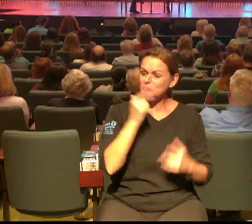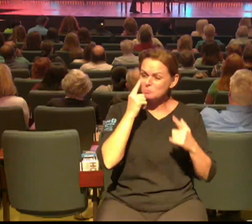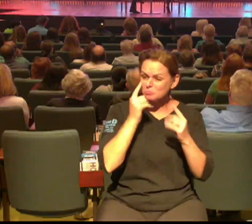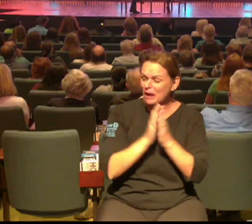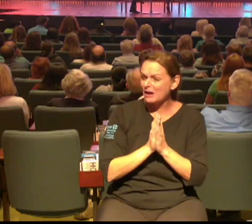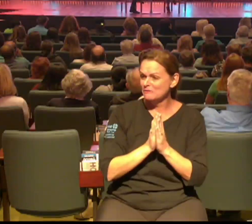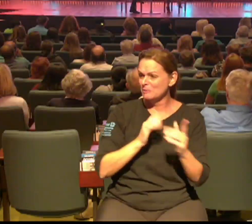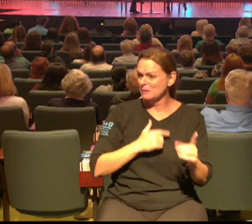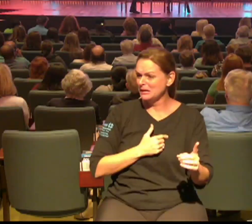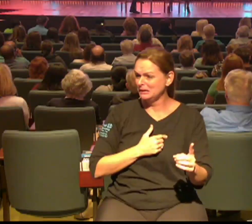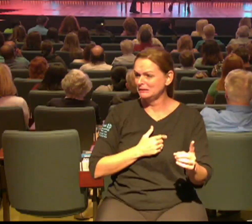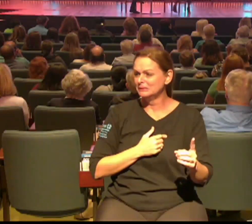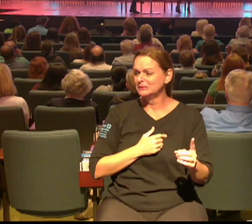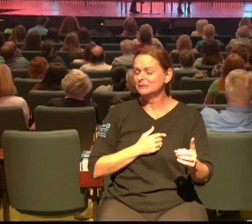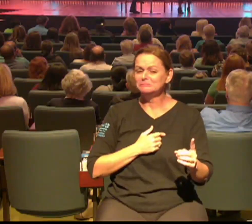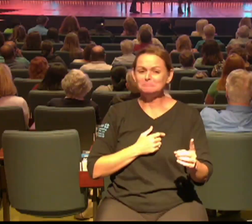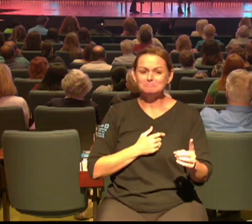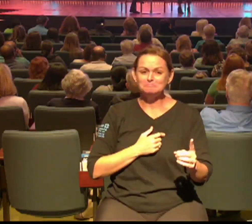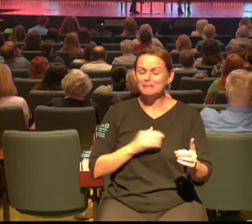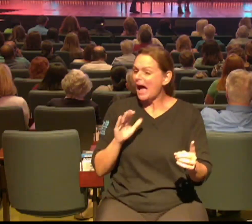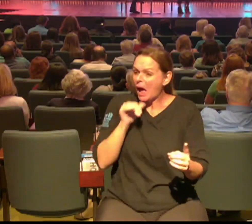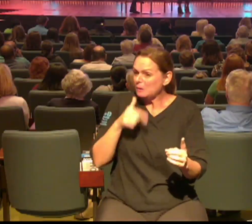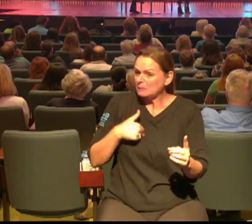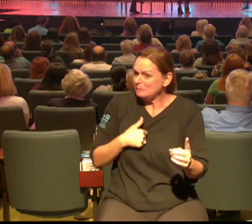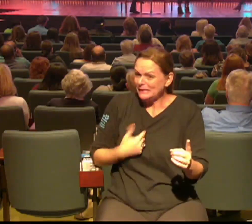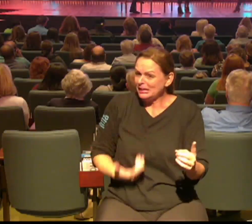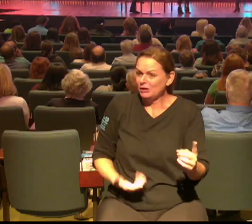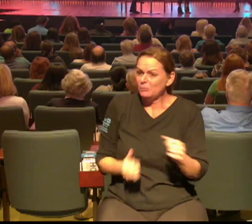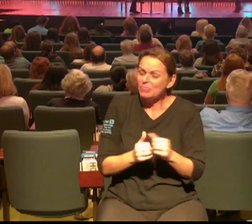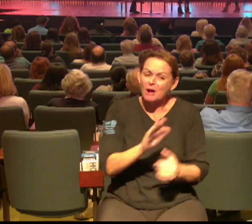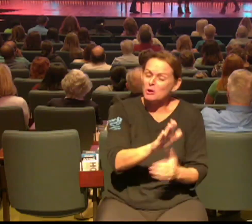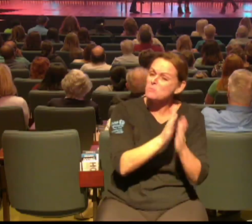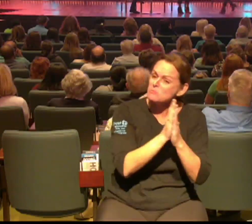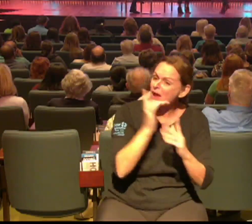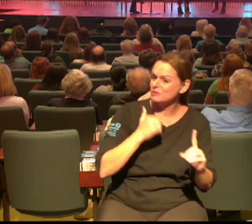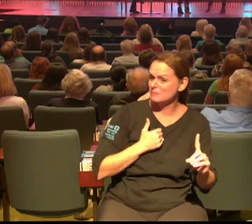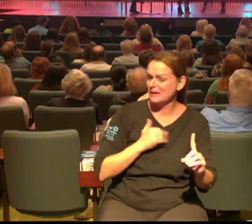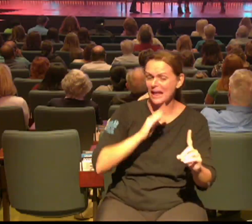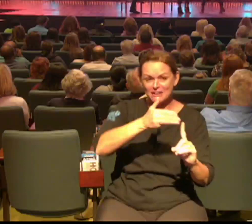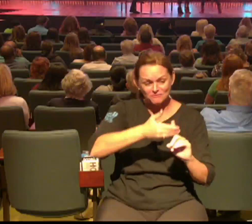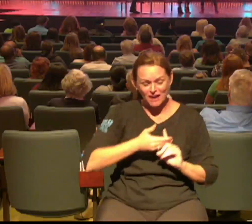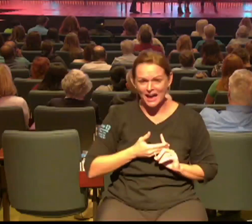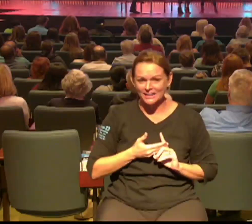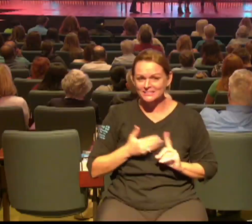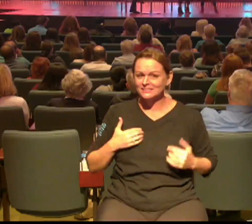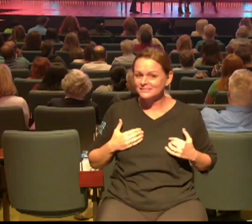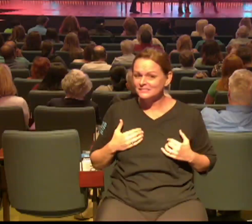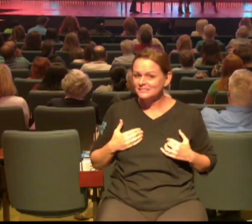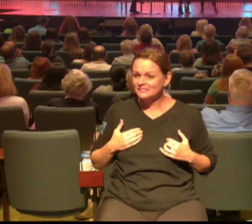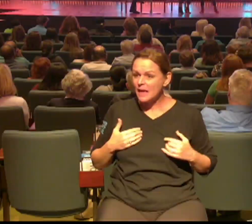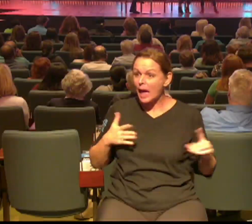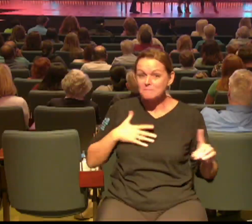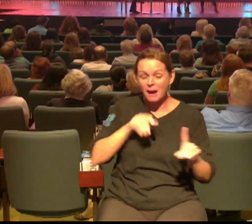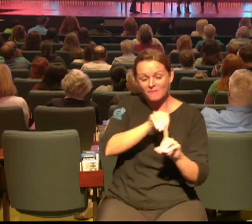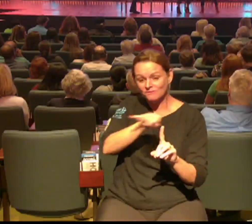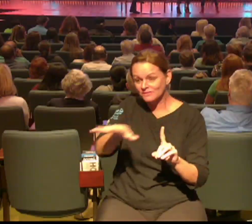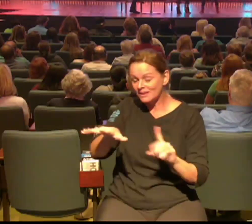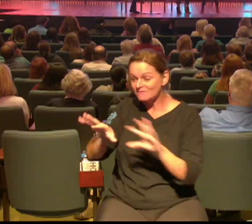honestly I couldn't be one of them today and our family some of them would not know the Lord because God has used our